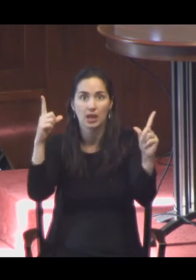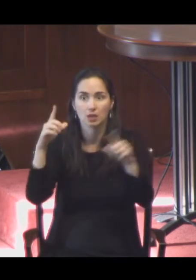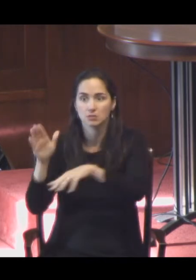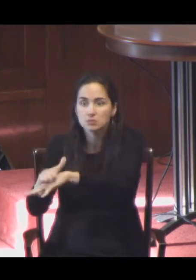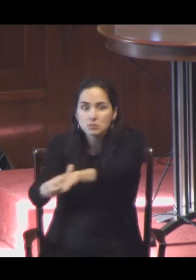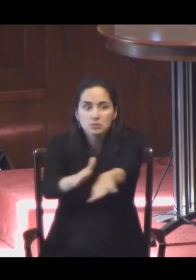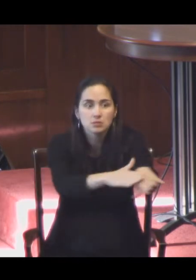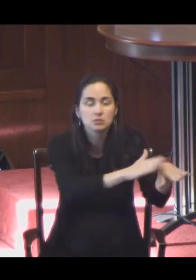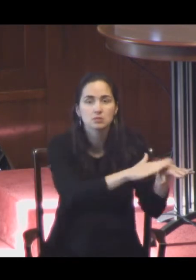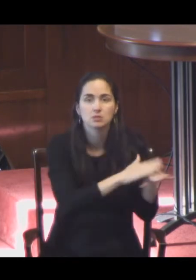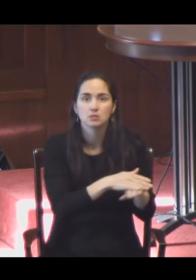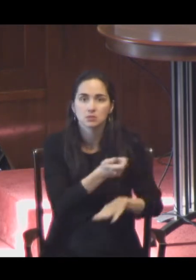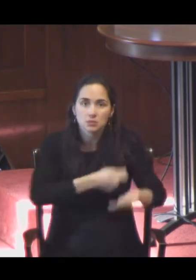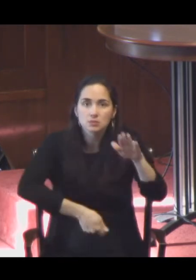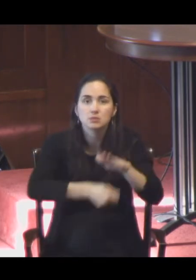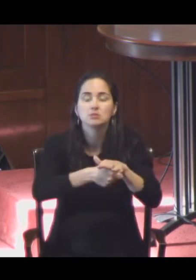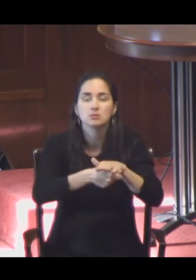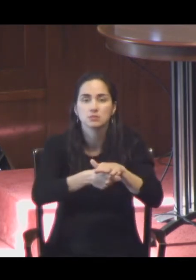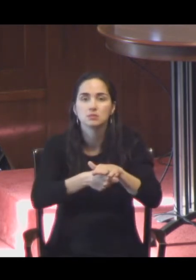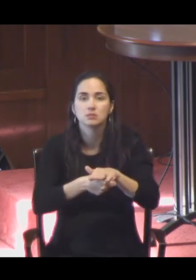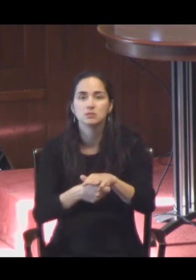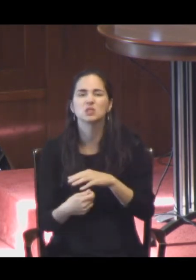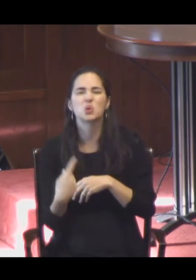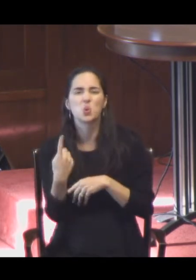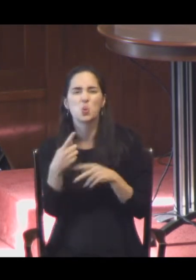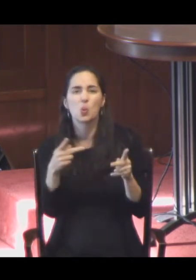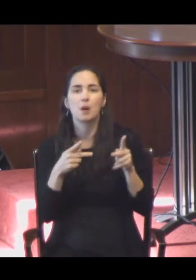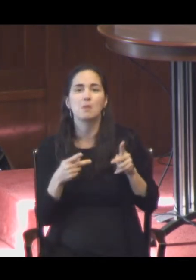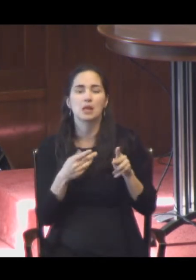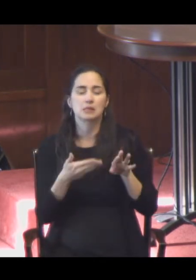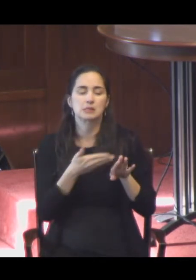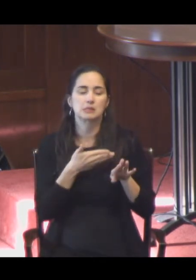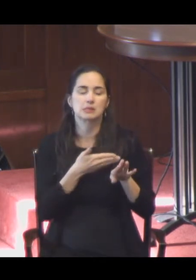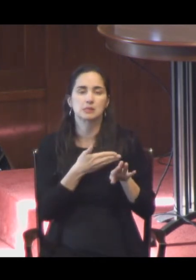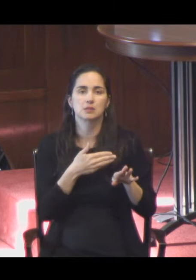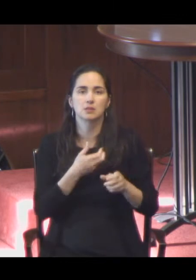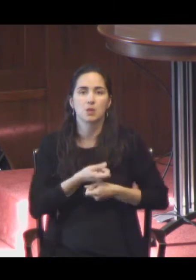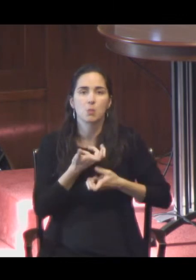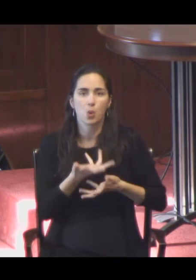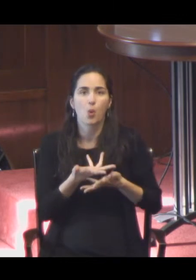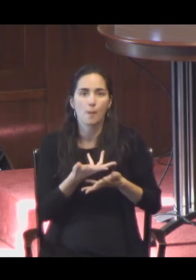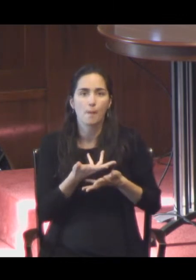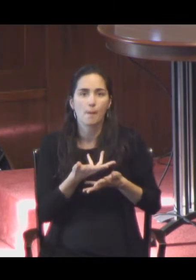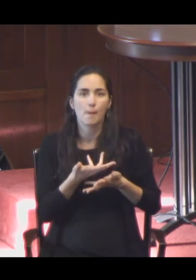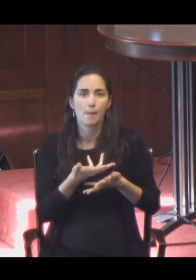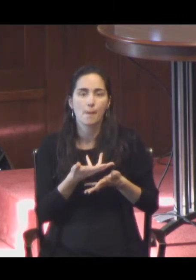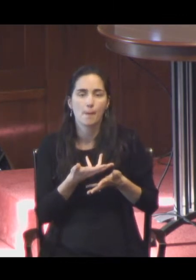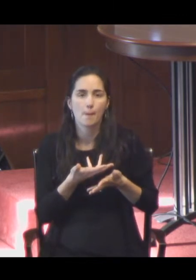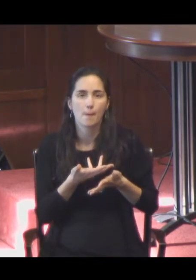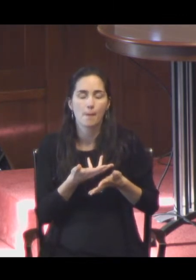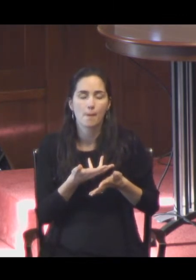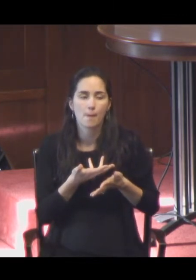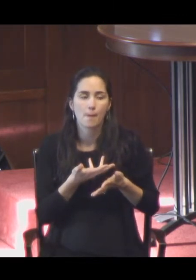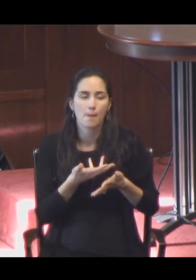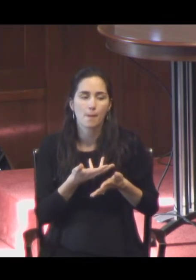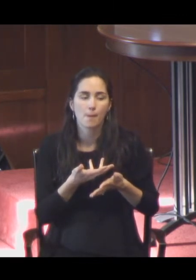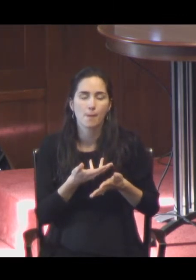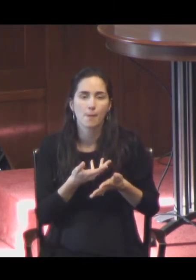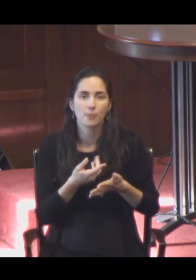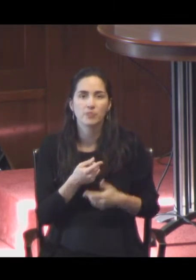There's a place in the poem, actually before the part that I'm going to recite, just before it, he says, the dove descending